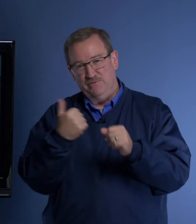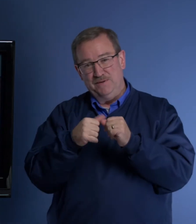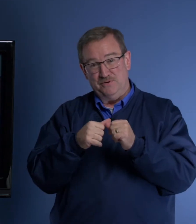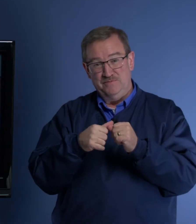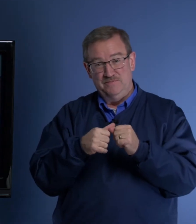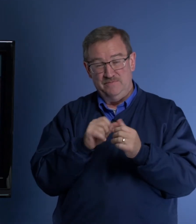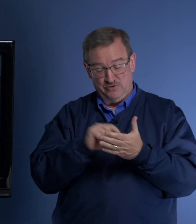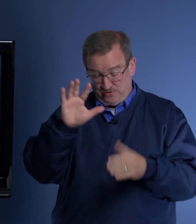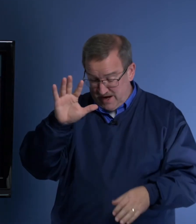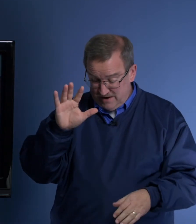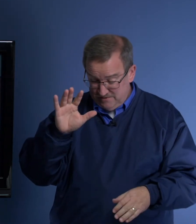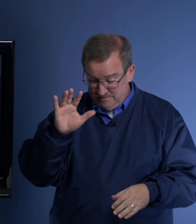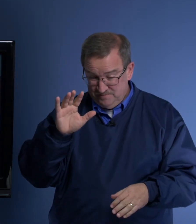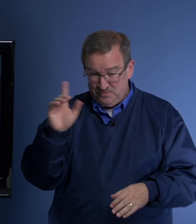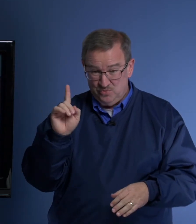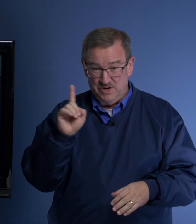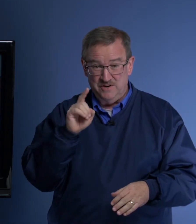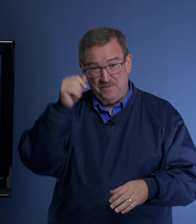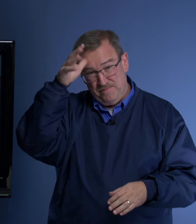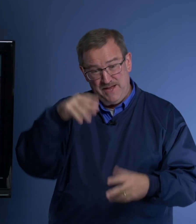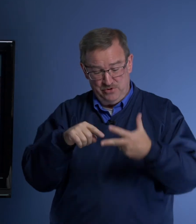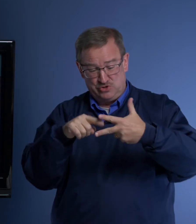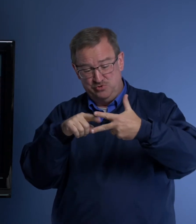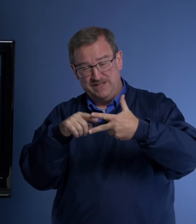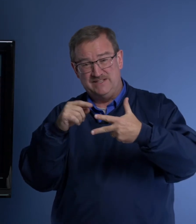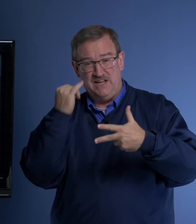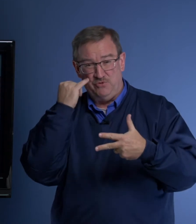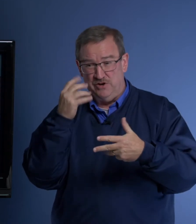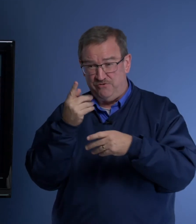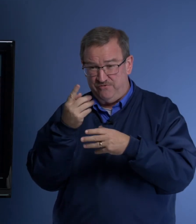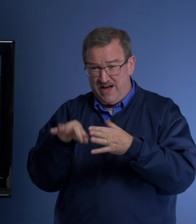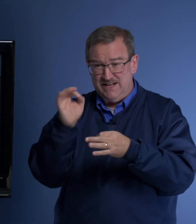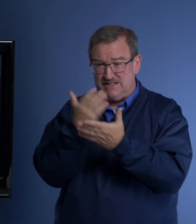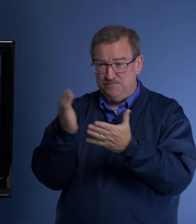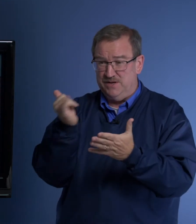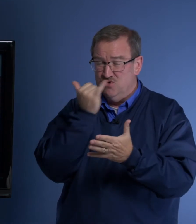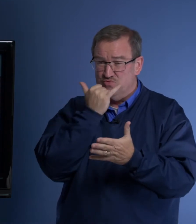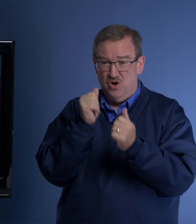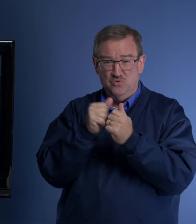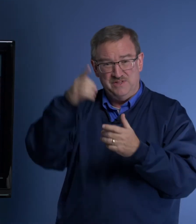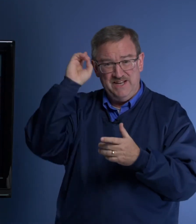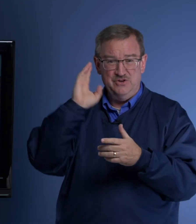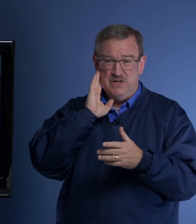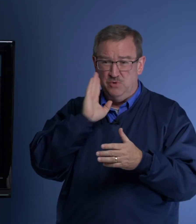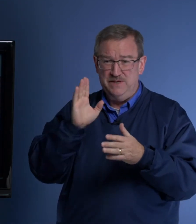Remember verse five, where the men, those two men said, if we're going to find something wrong with Daniel, it will be